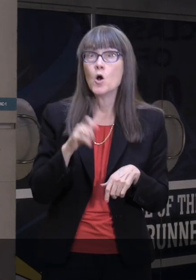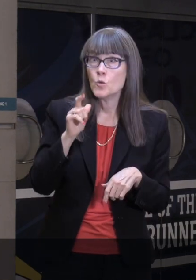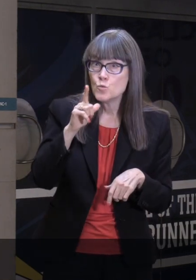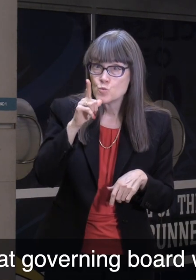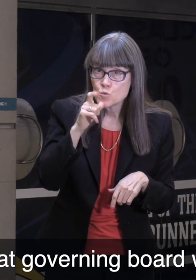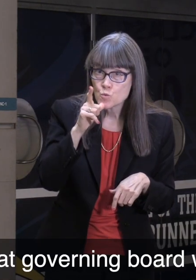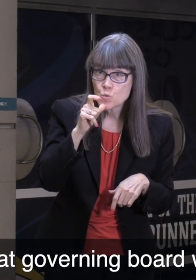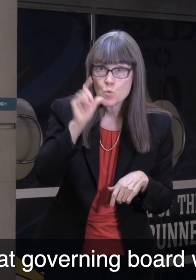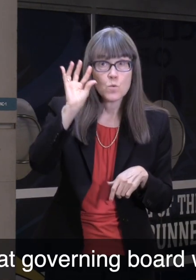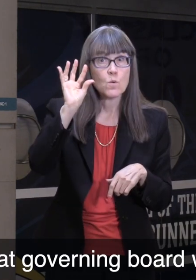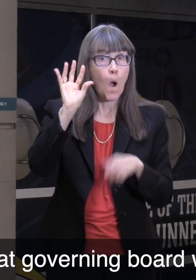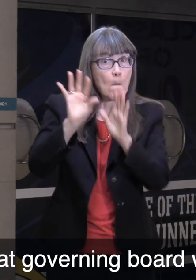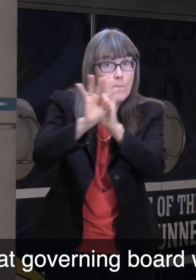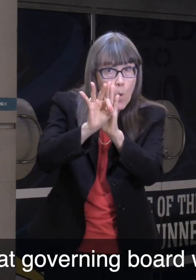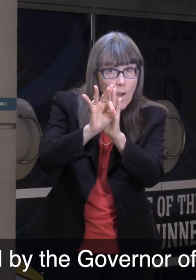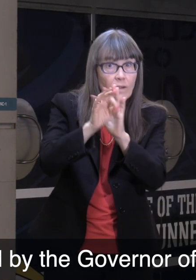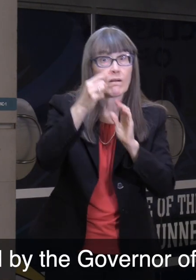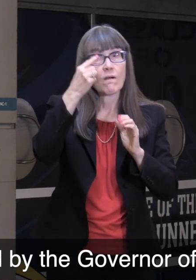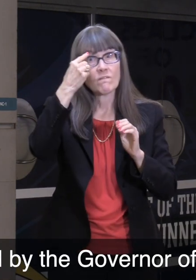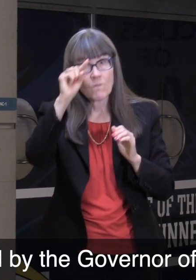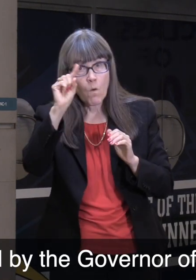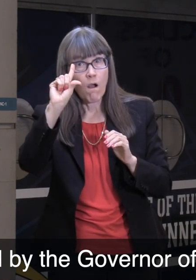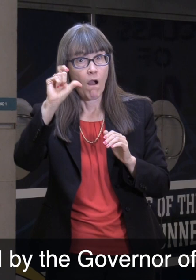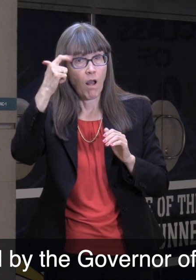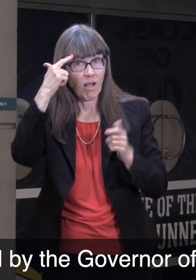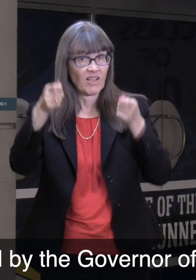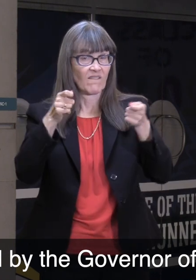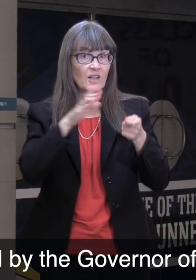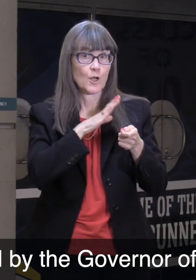And that governing board will be appointed by the governor of Arizona.